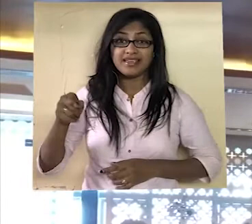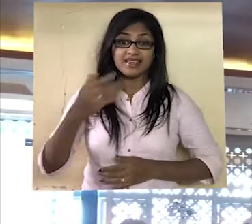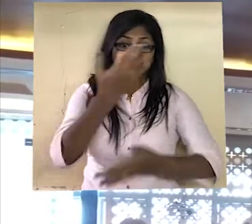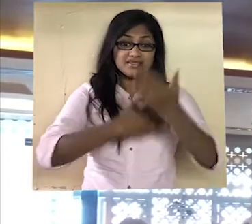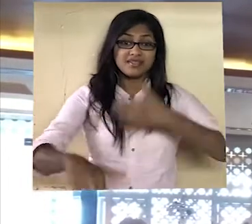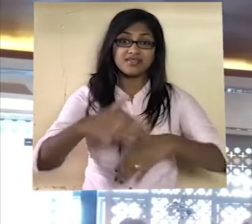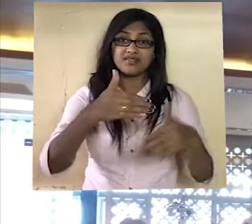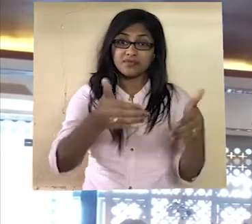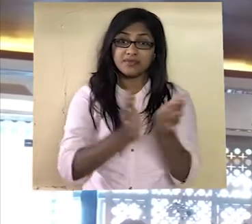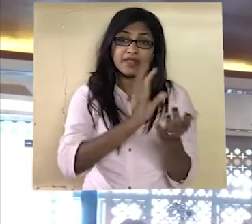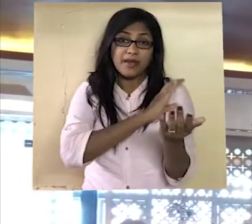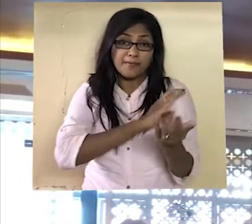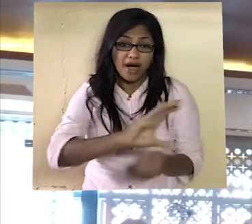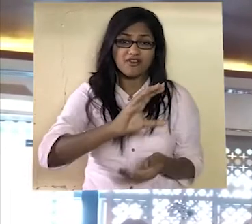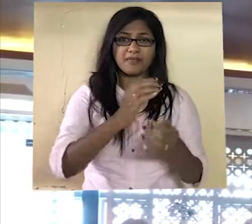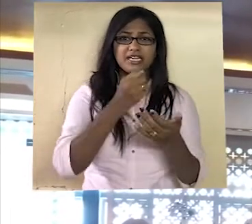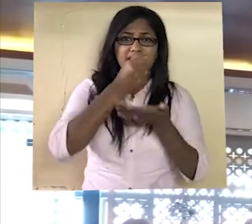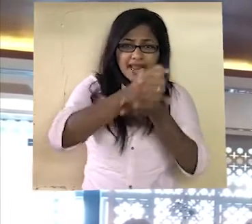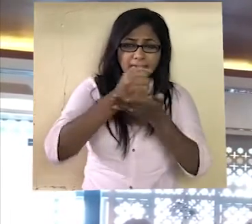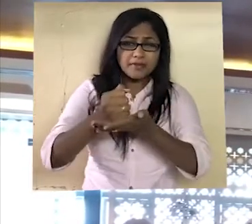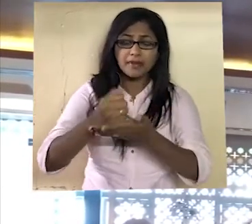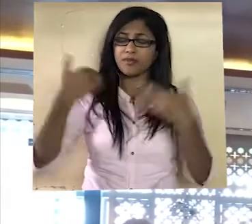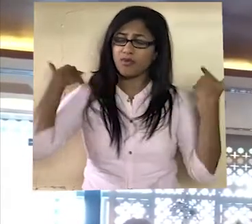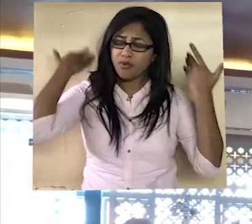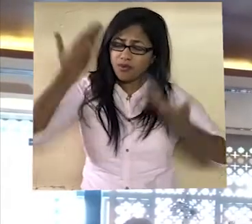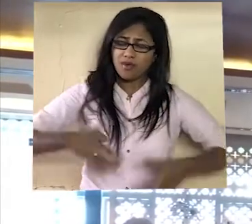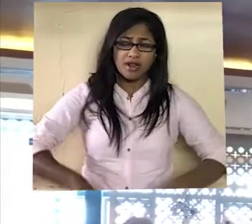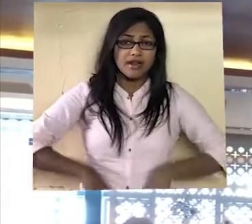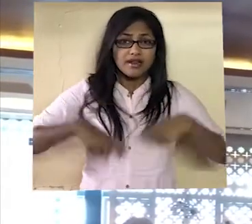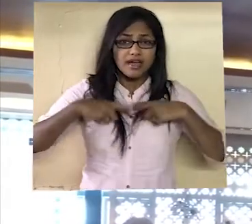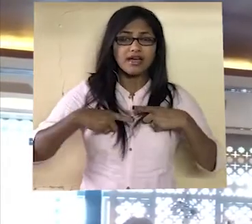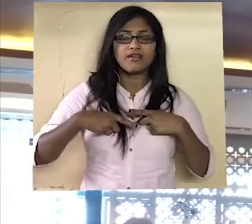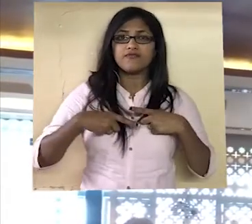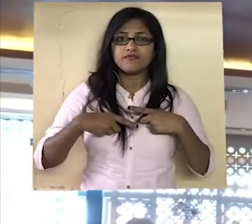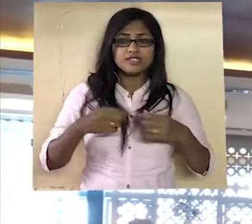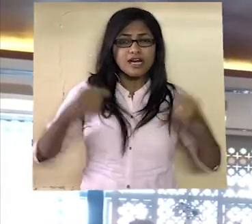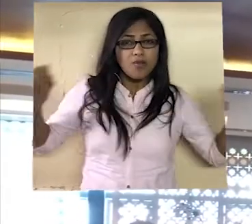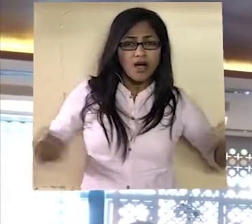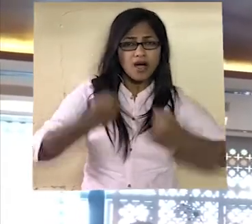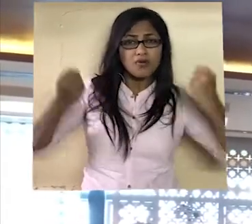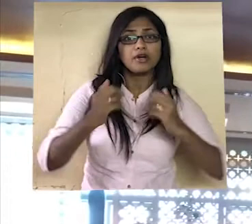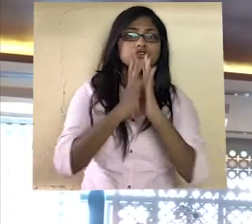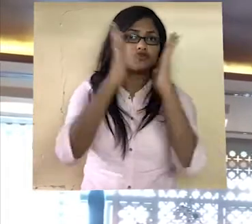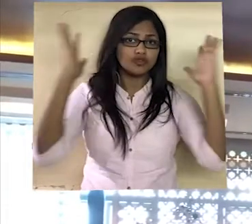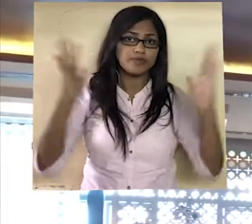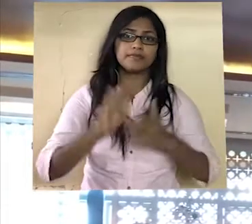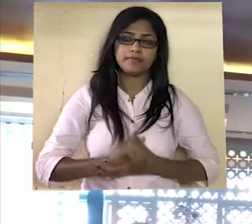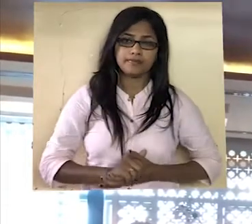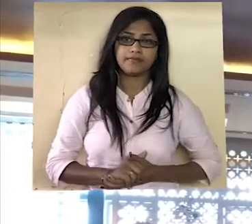They did not the power divyang. did the divyang. They did not divyang.